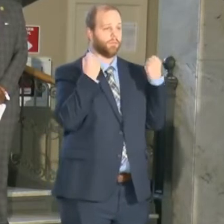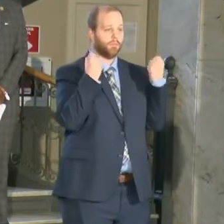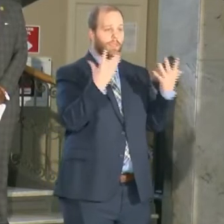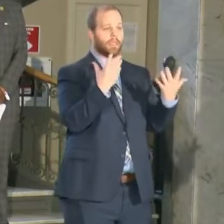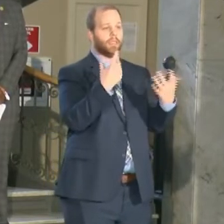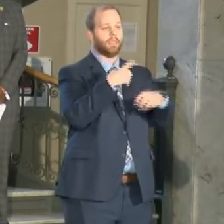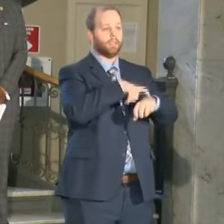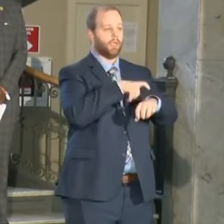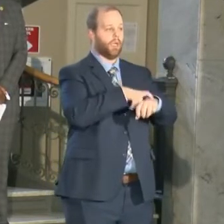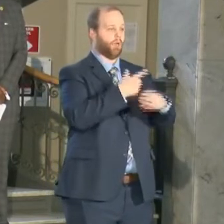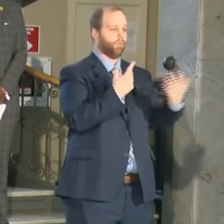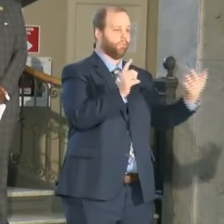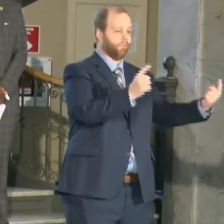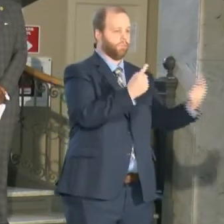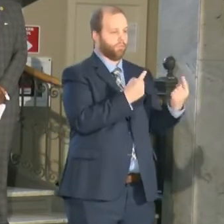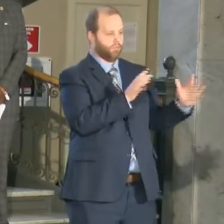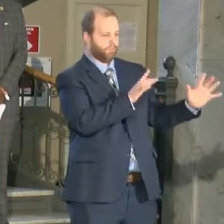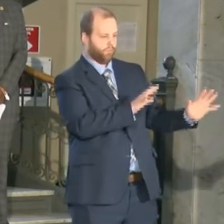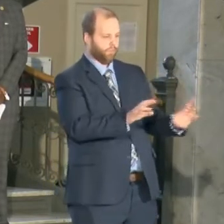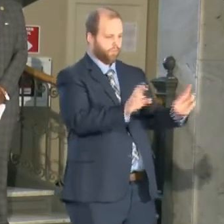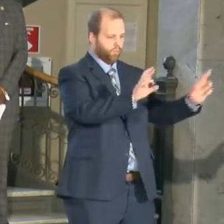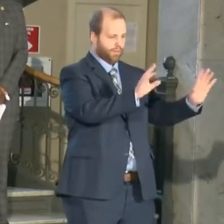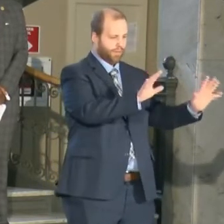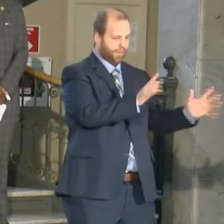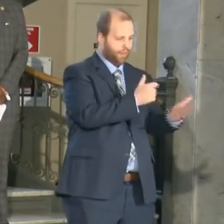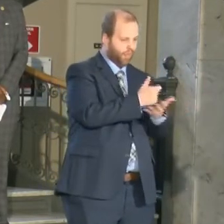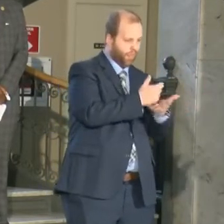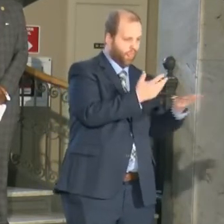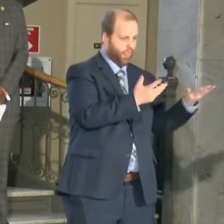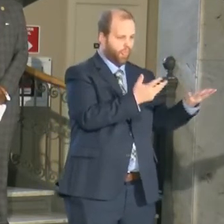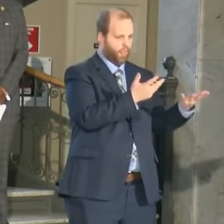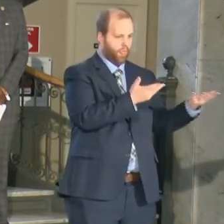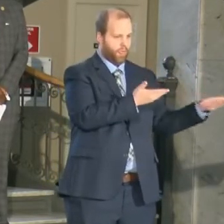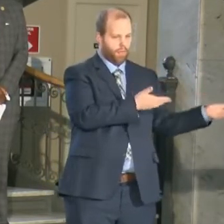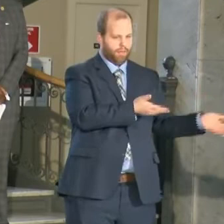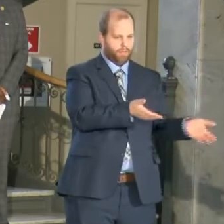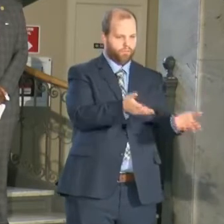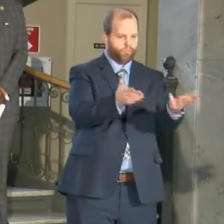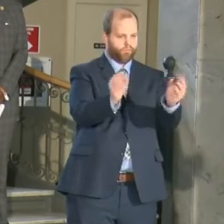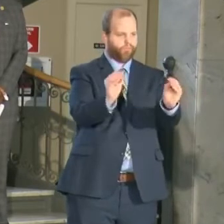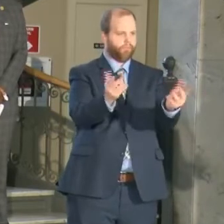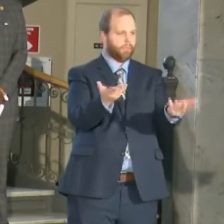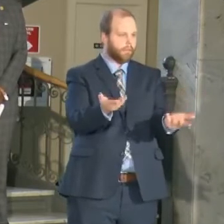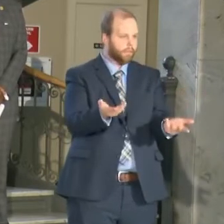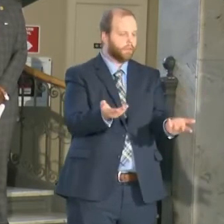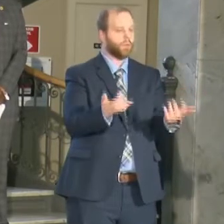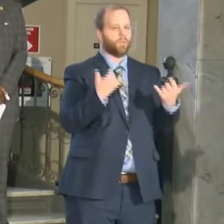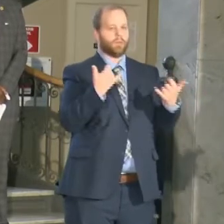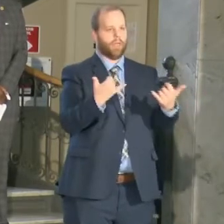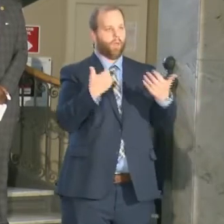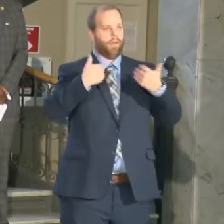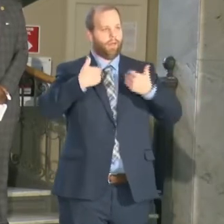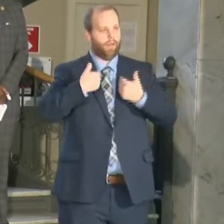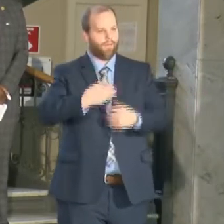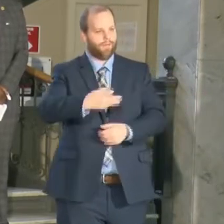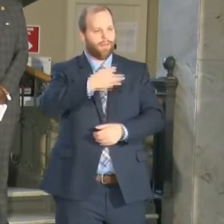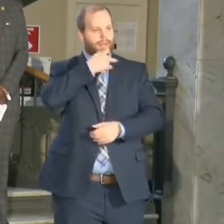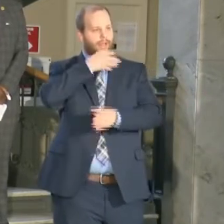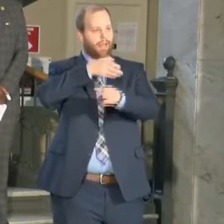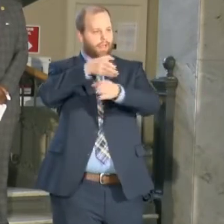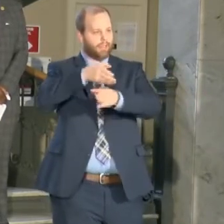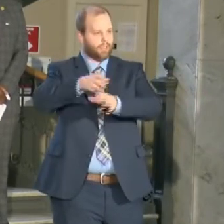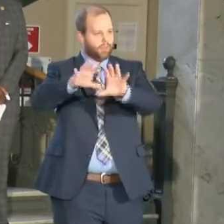get them ready all dressed up with no place to go and so this gives us an opportunity to have some experts in the field uh and to